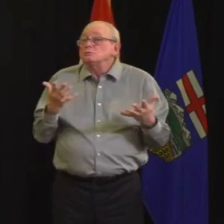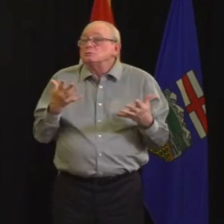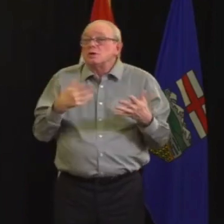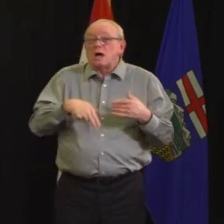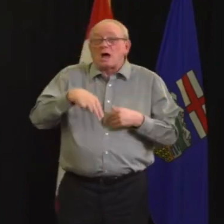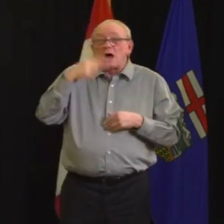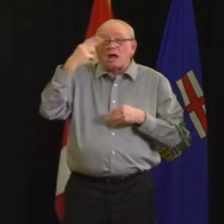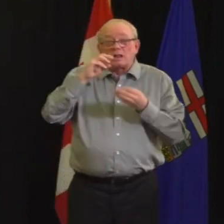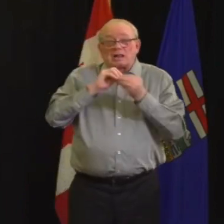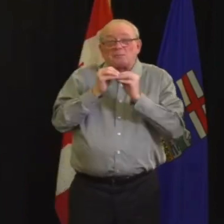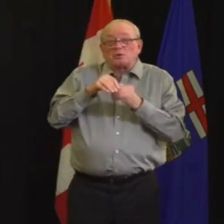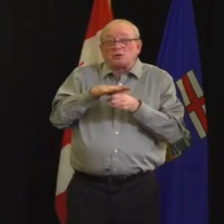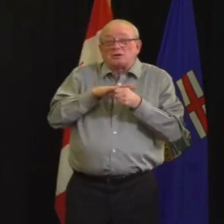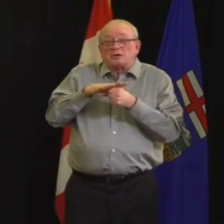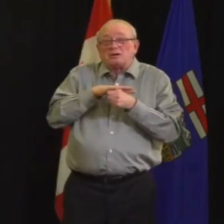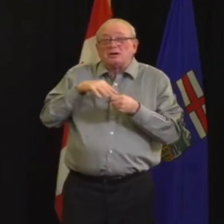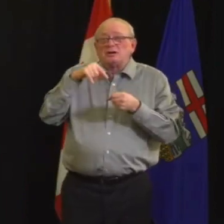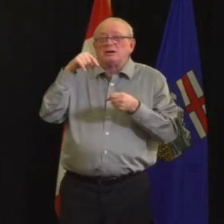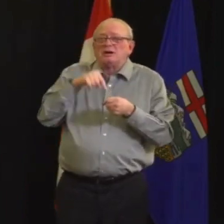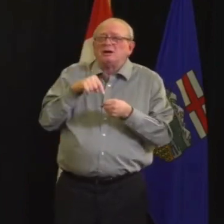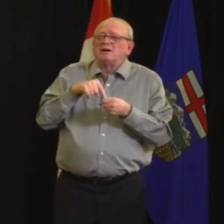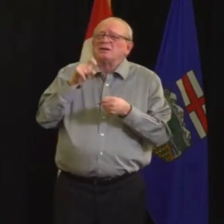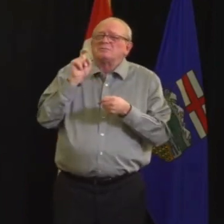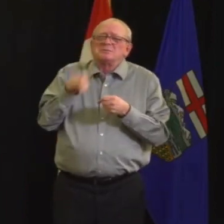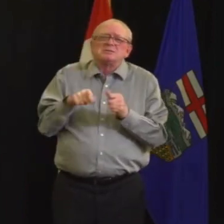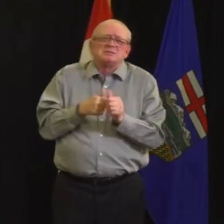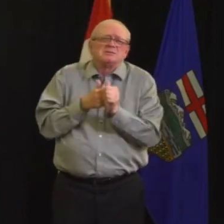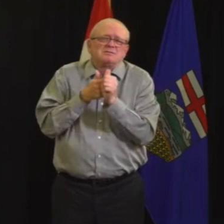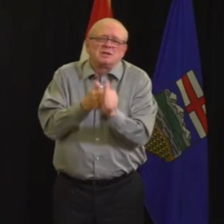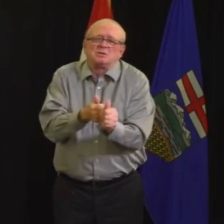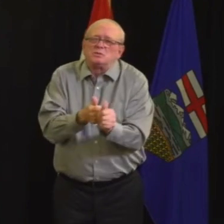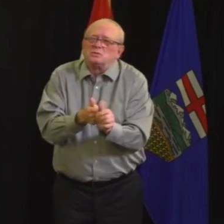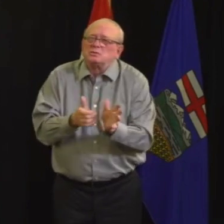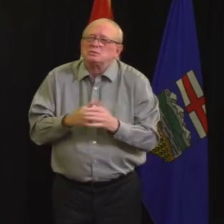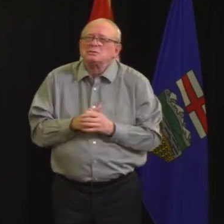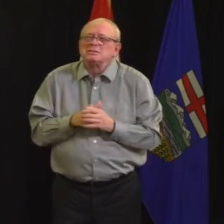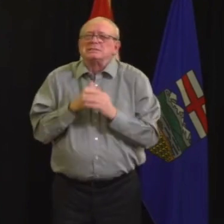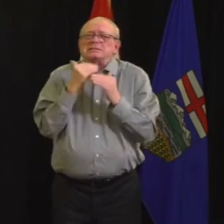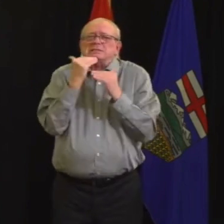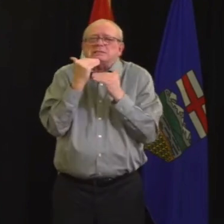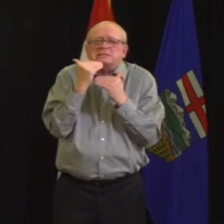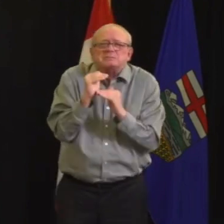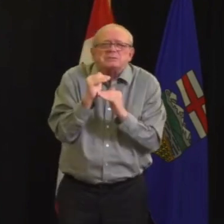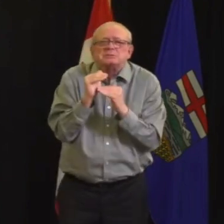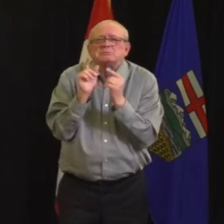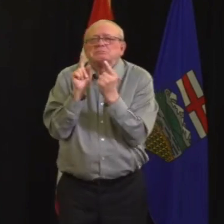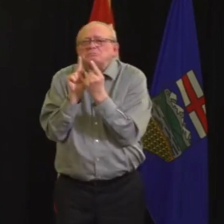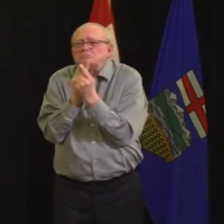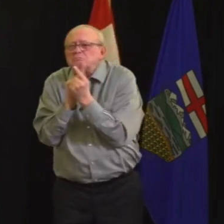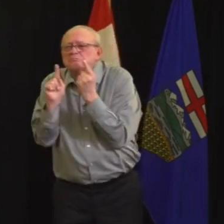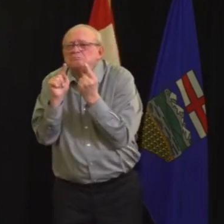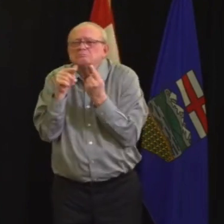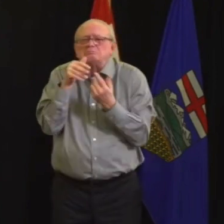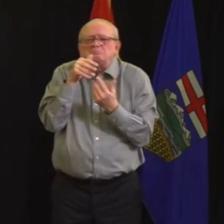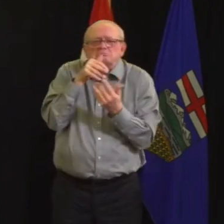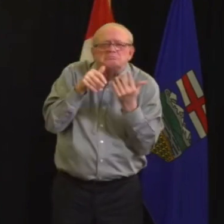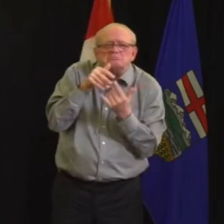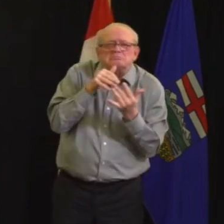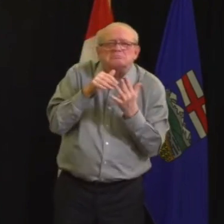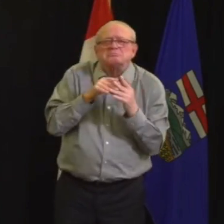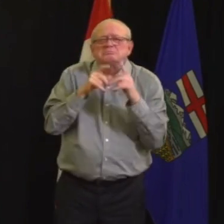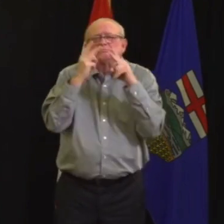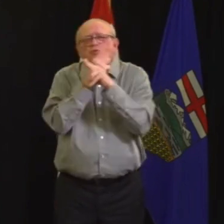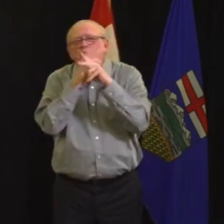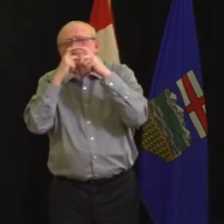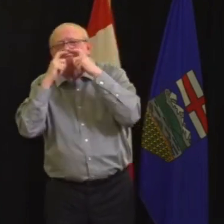our close contacts to distancing to masking, if we can do all of those things together, that is the opportunity to have these measures make